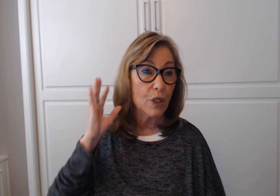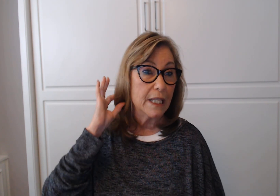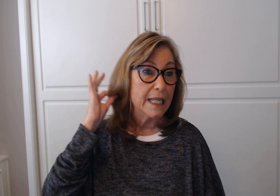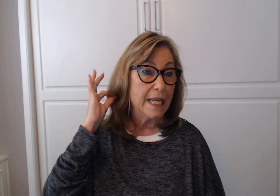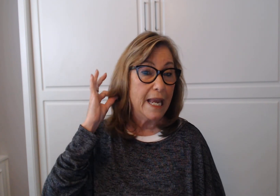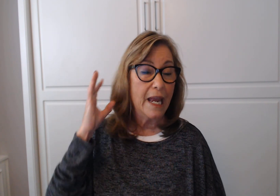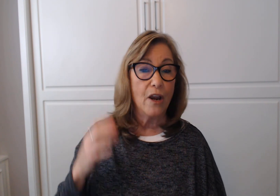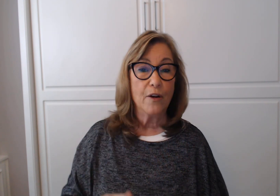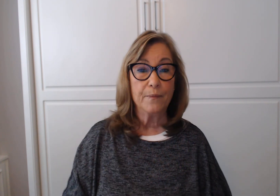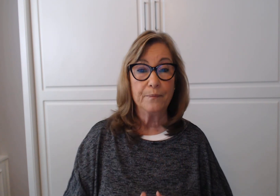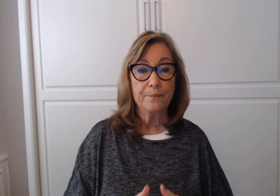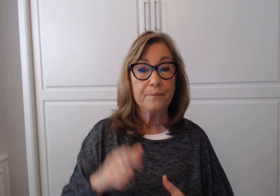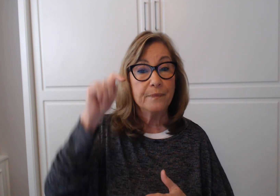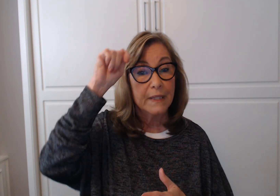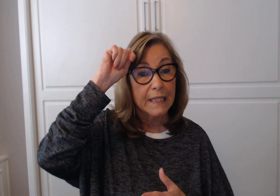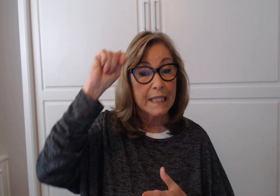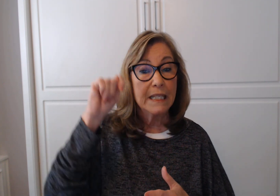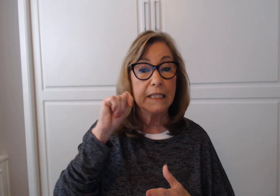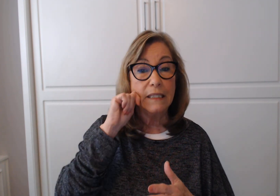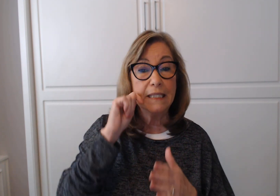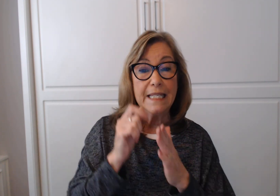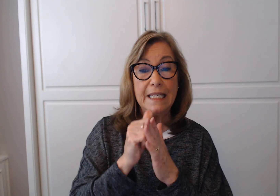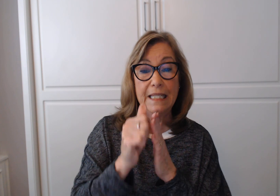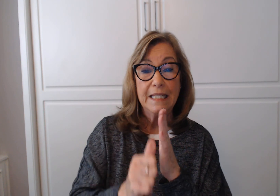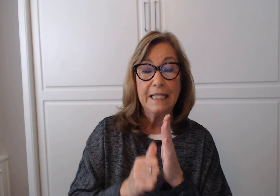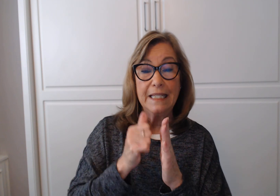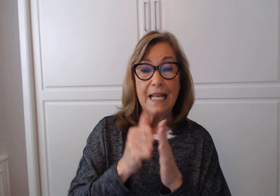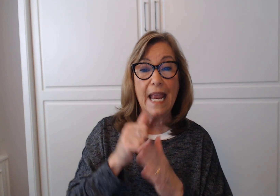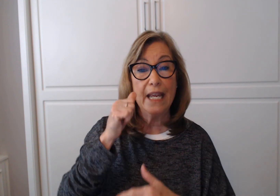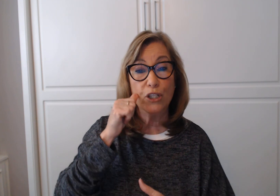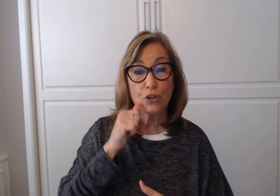Teenage girl with curly hair.